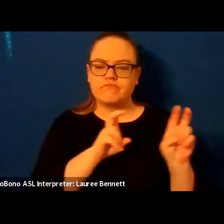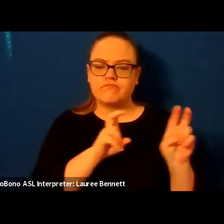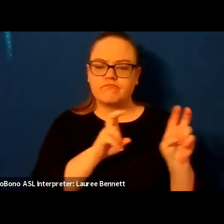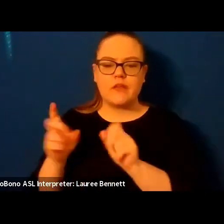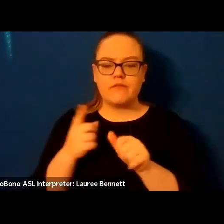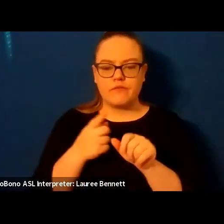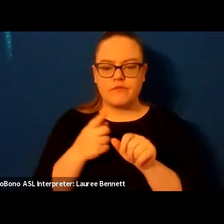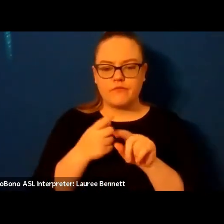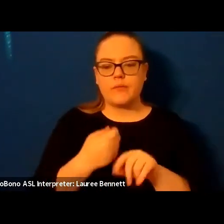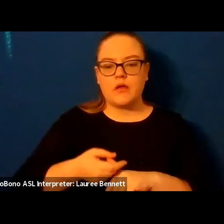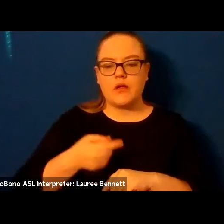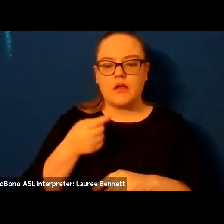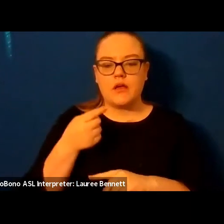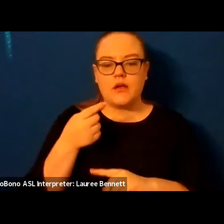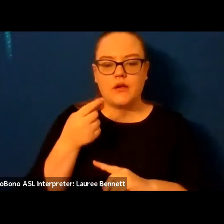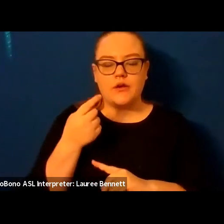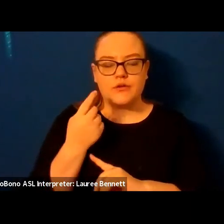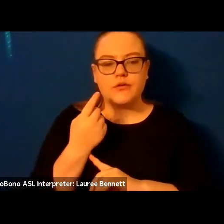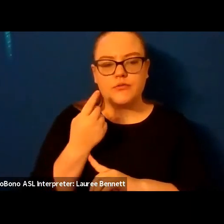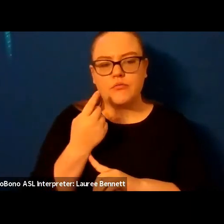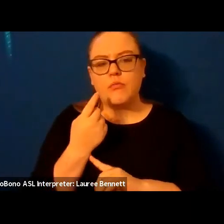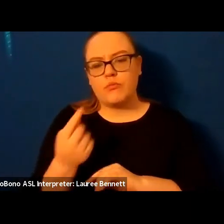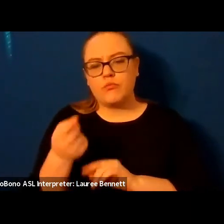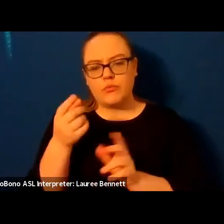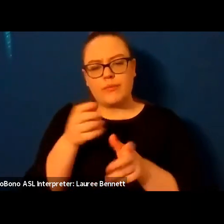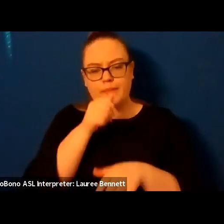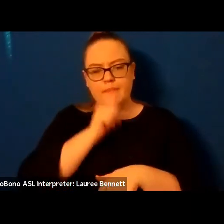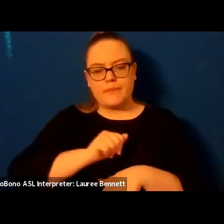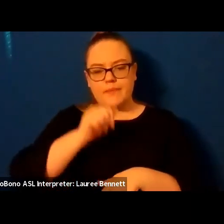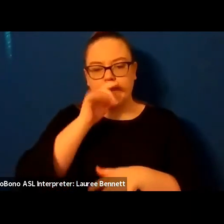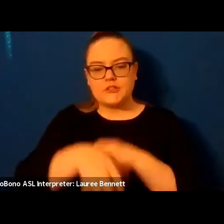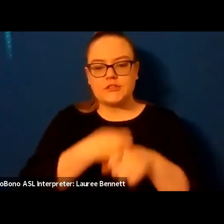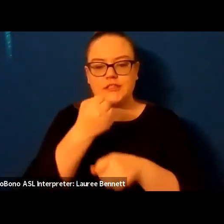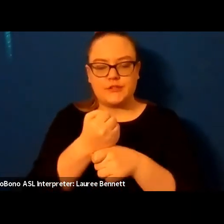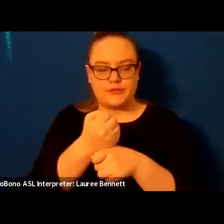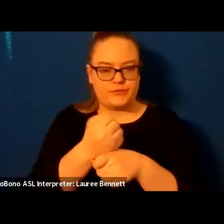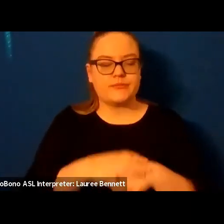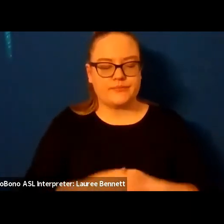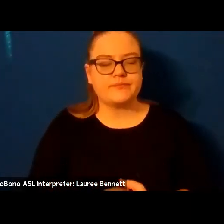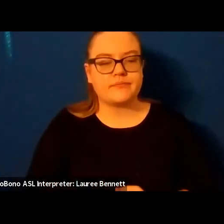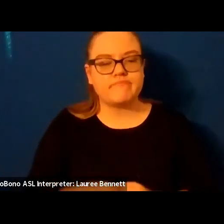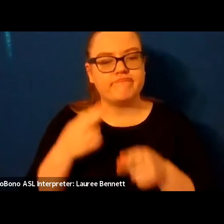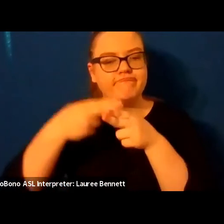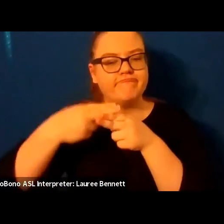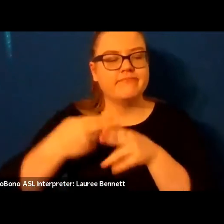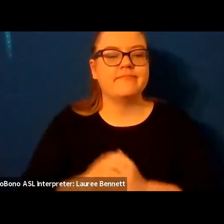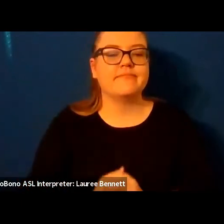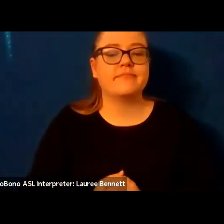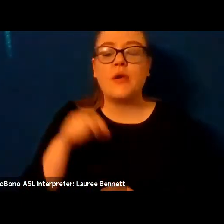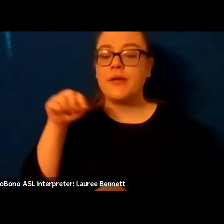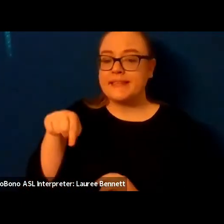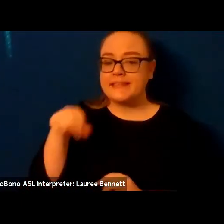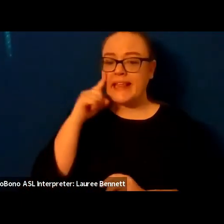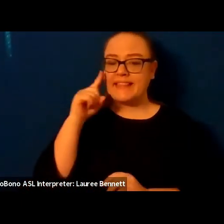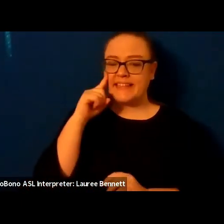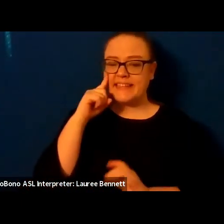the book it's called patient years um and i think this this was i think the the very last